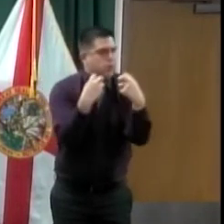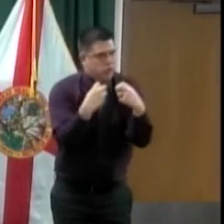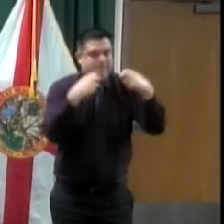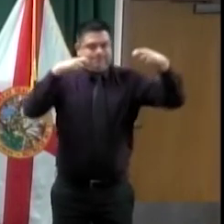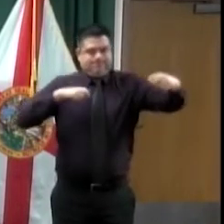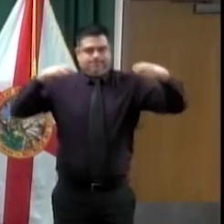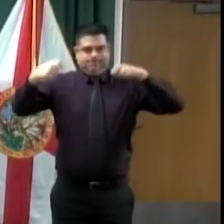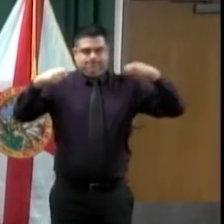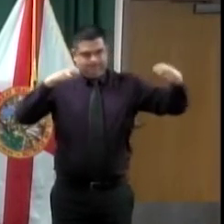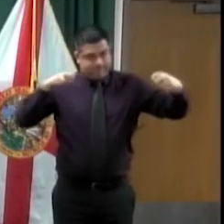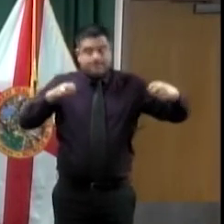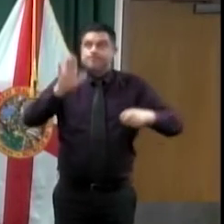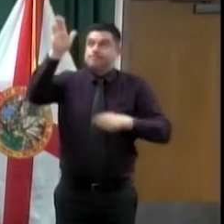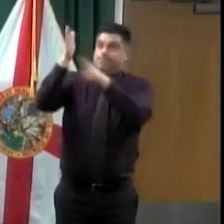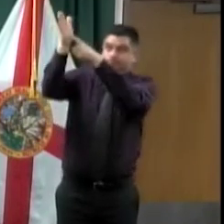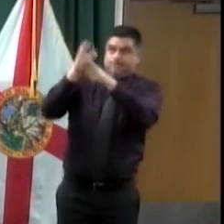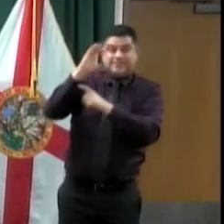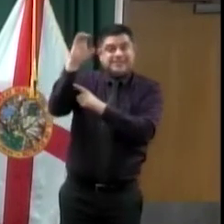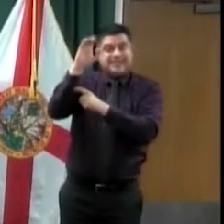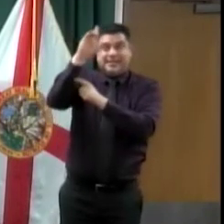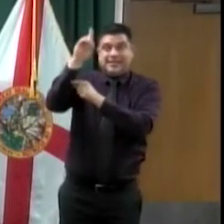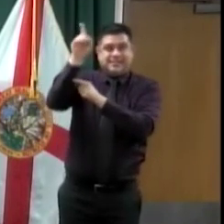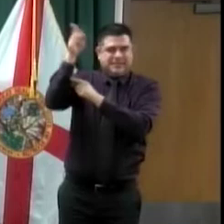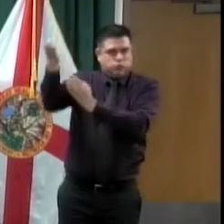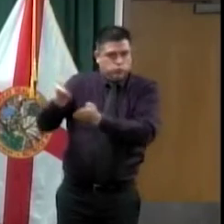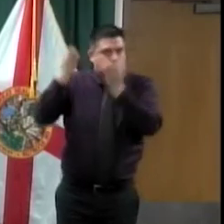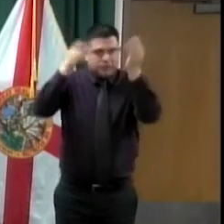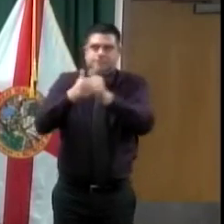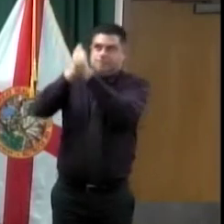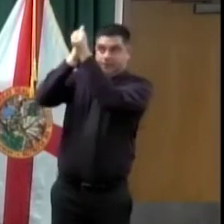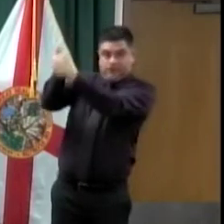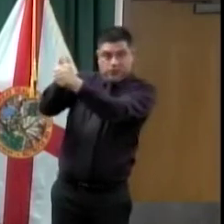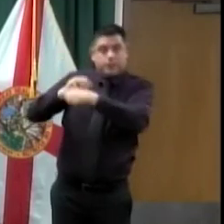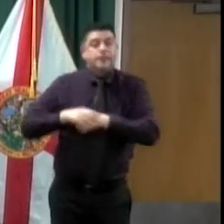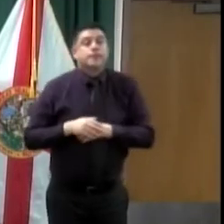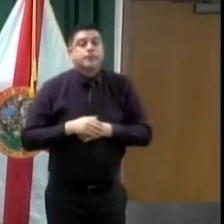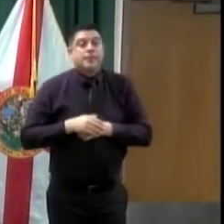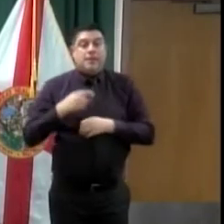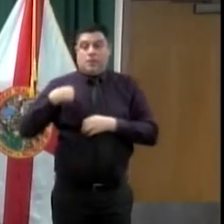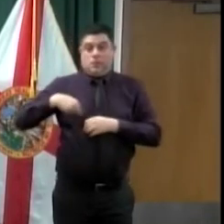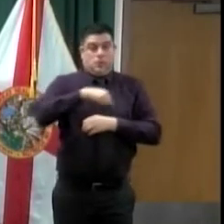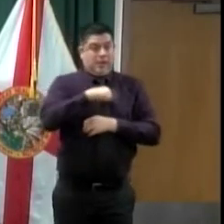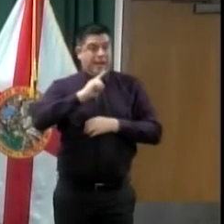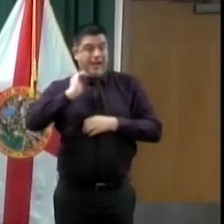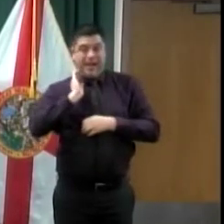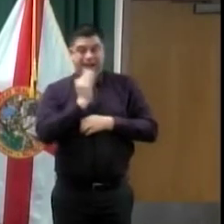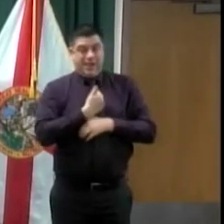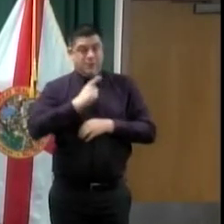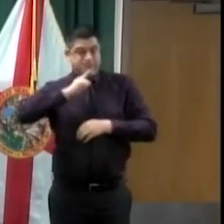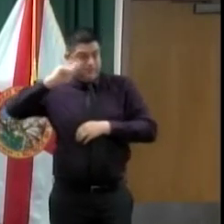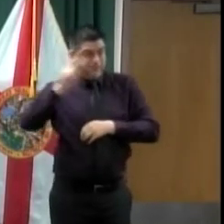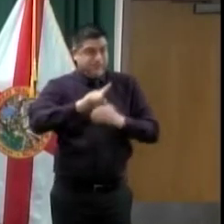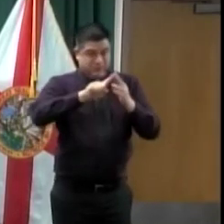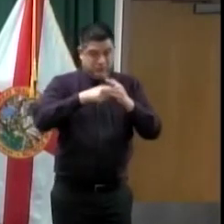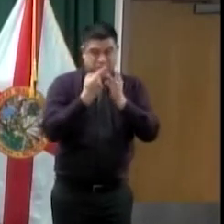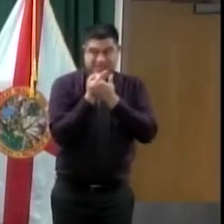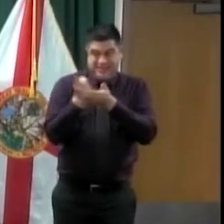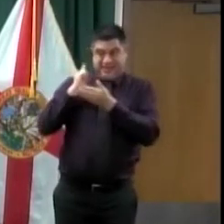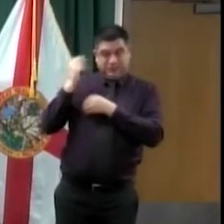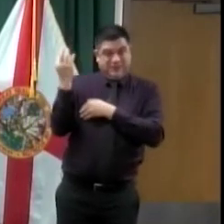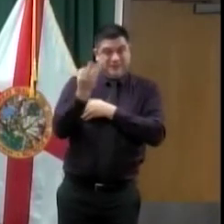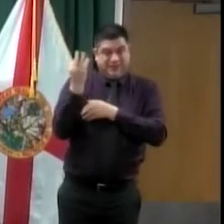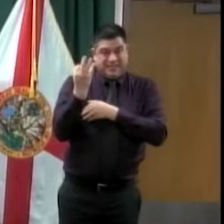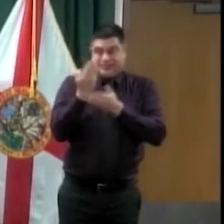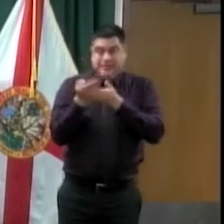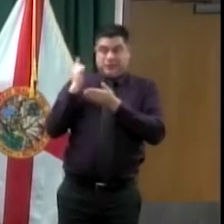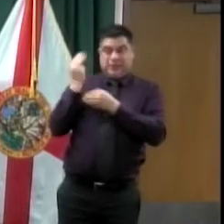we had Section 2 of that executive order, which went into effect on Monday, so they limited the amount of individuals at any social gathering